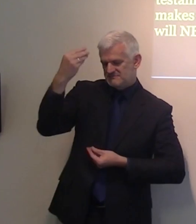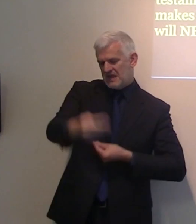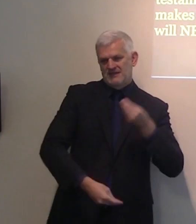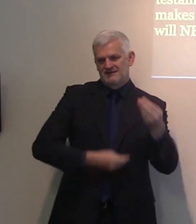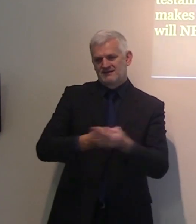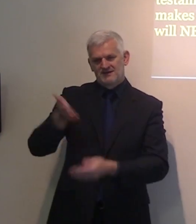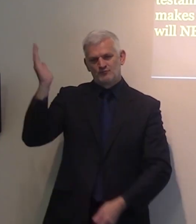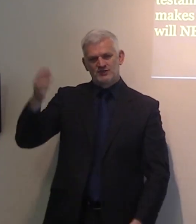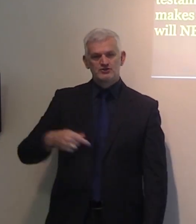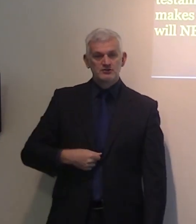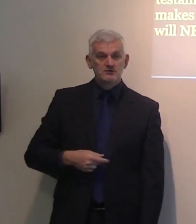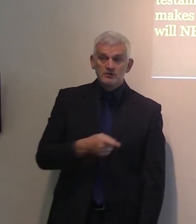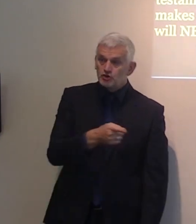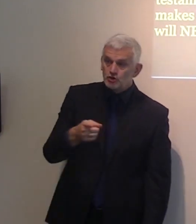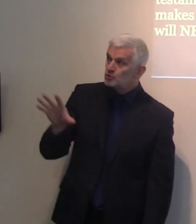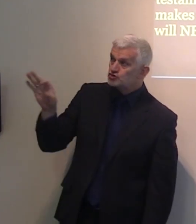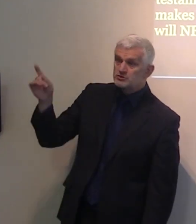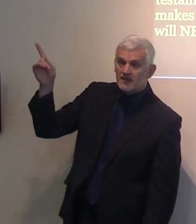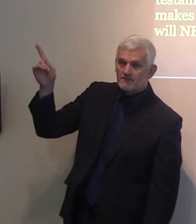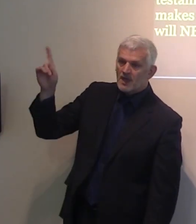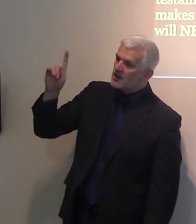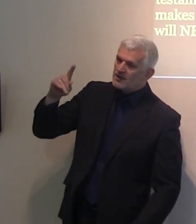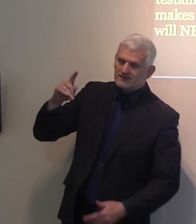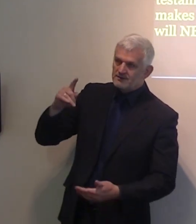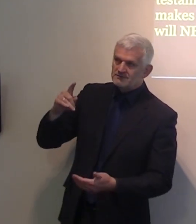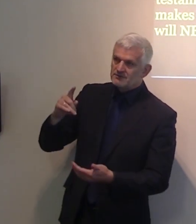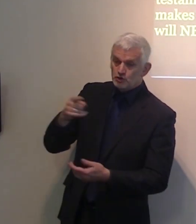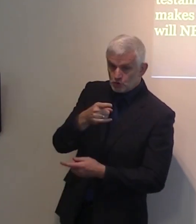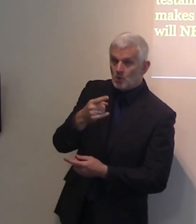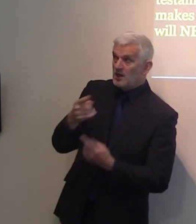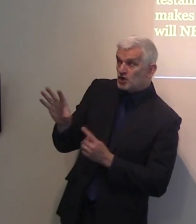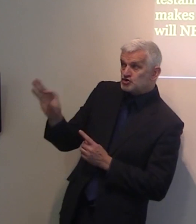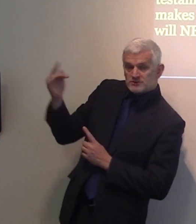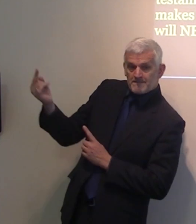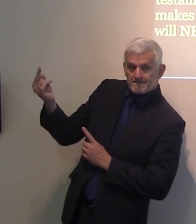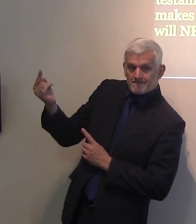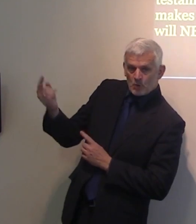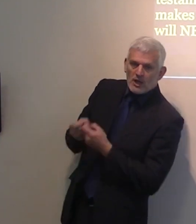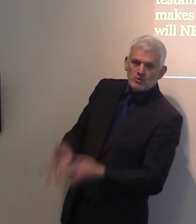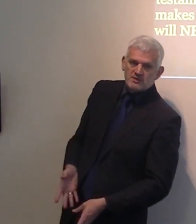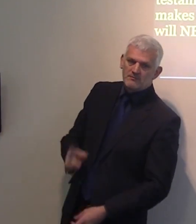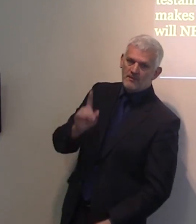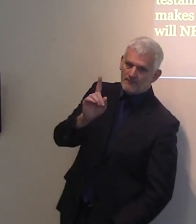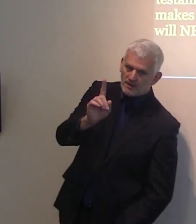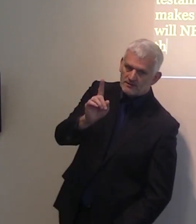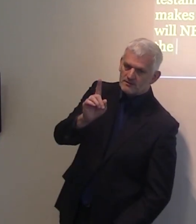choose him, you lose him. But if the Lord Jesus Christ has chosen you, he